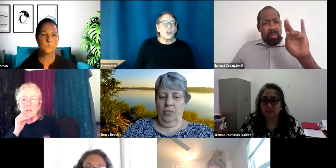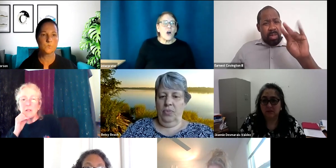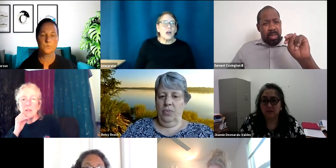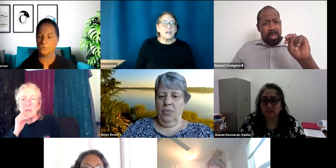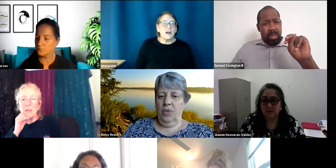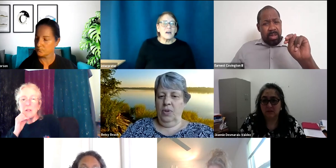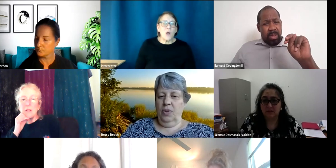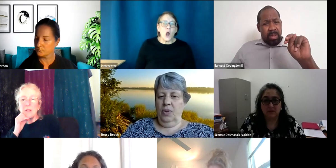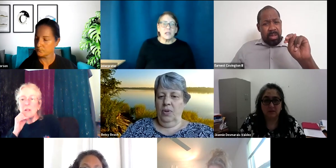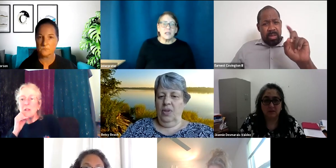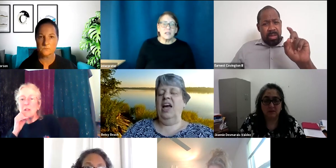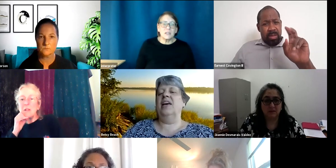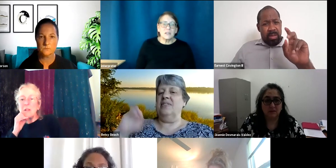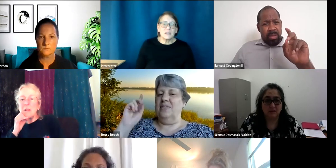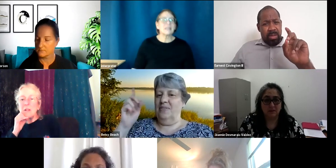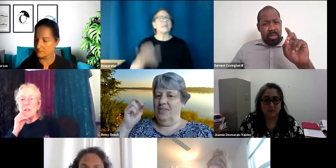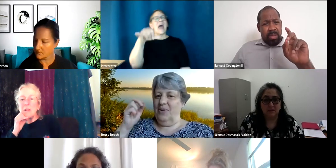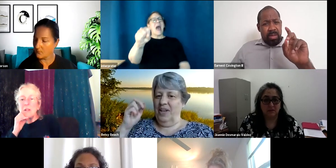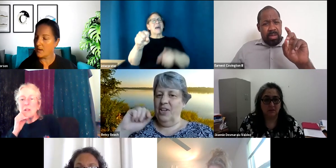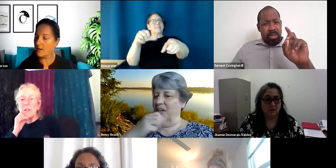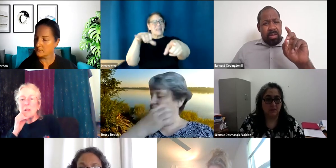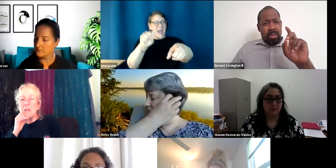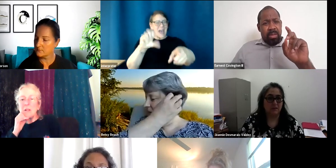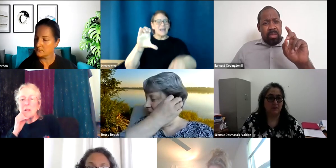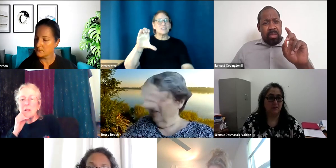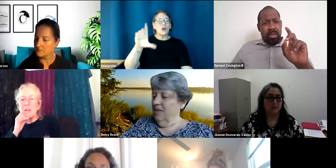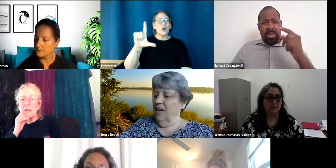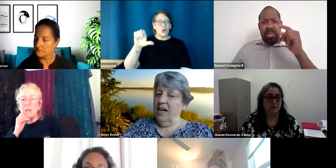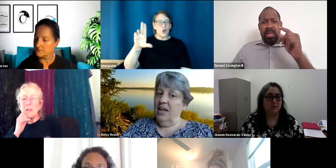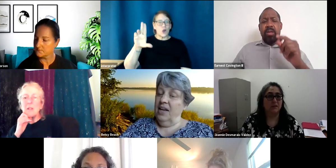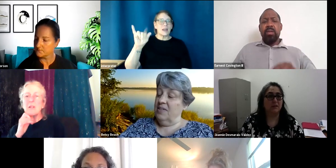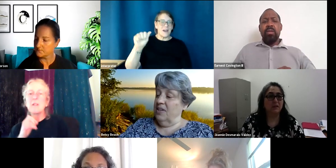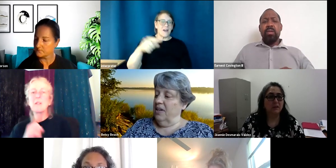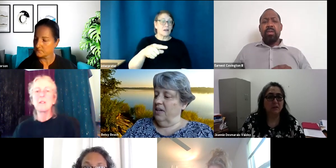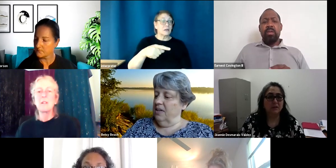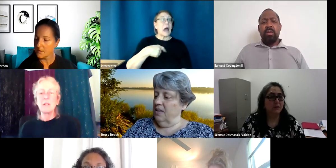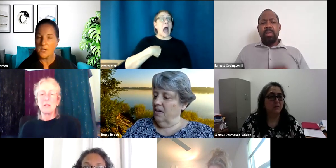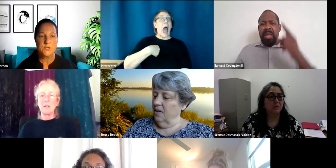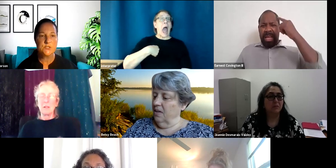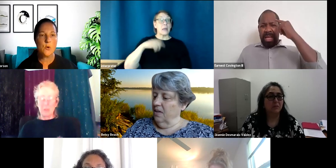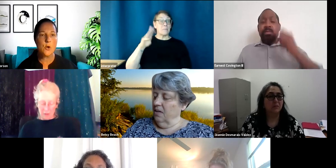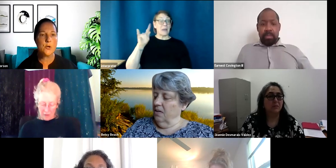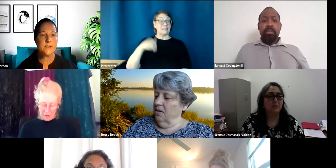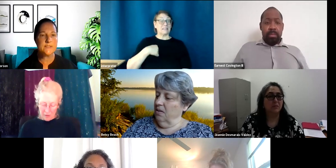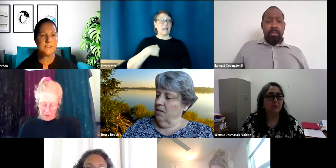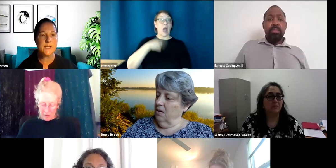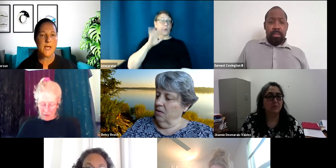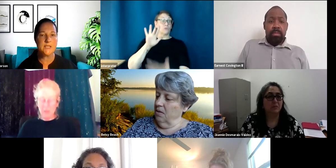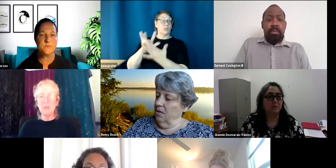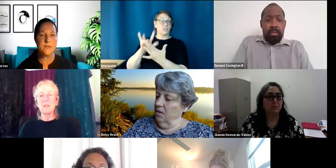Claudia Martin? Yes, that's right. Claudia. I can ask Claudia. So Ernest has